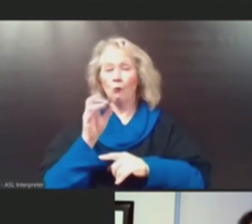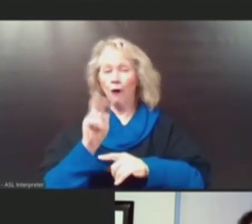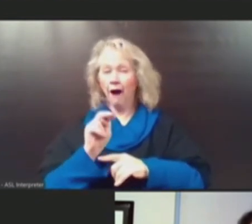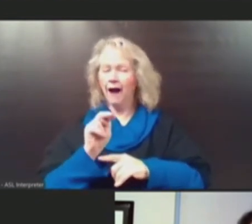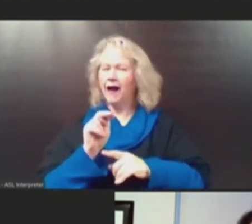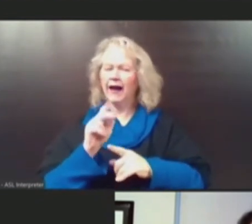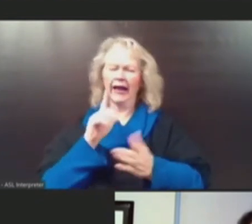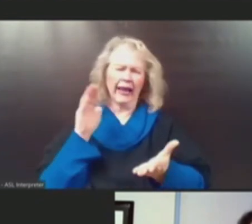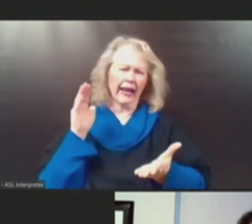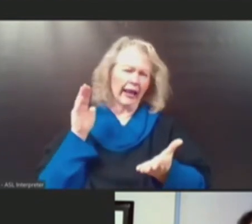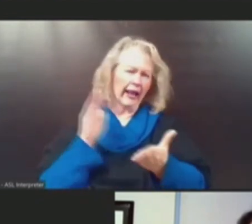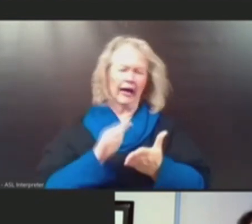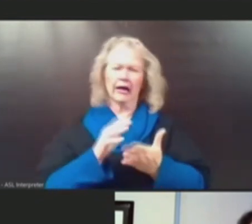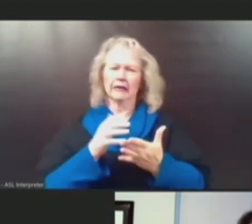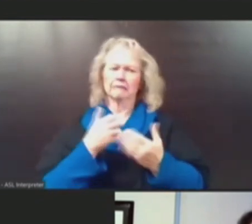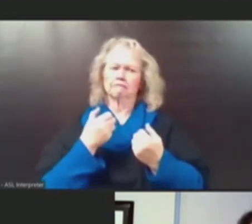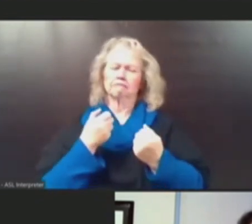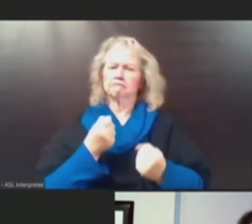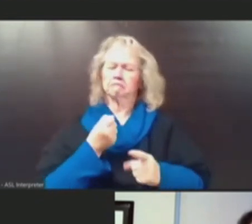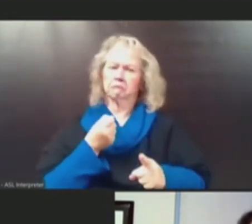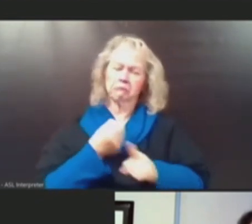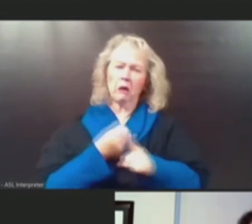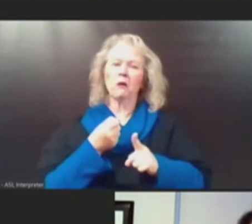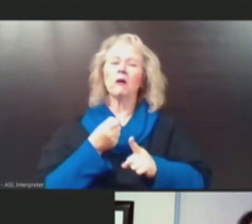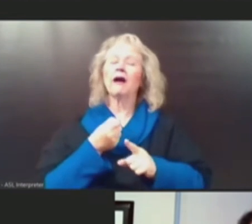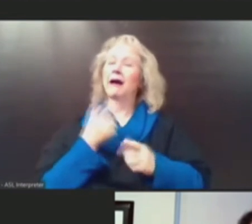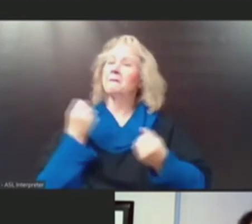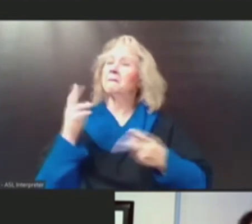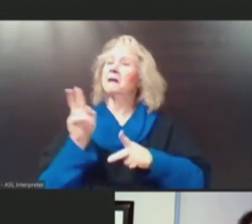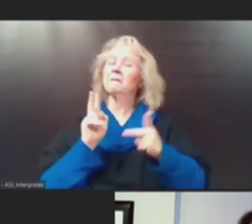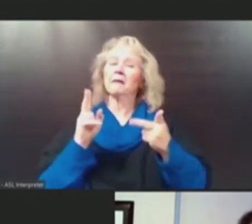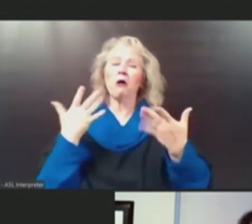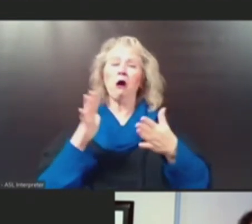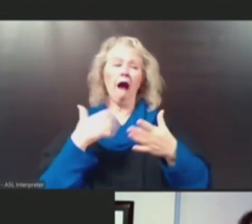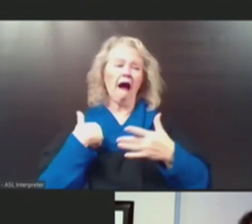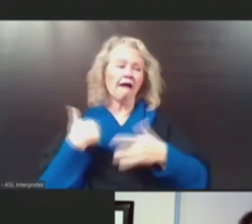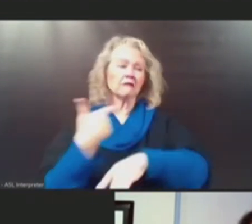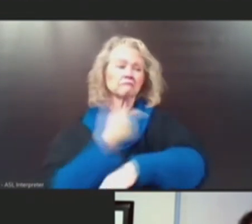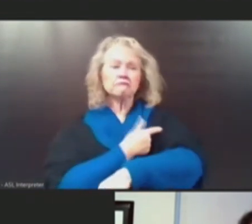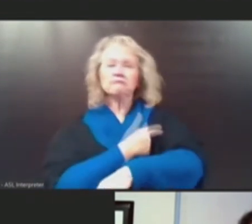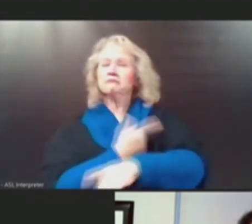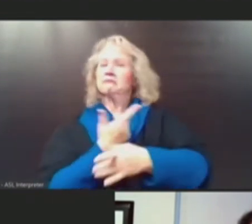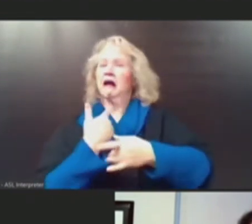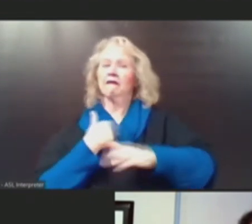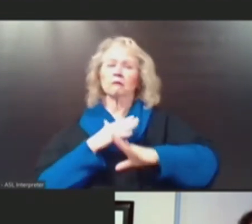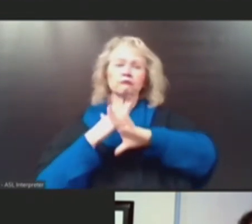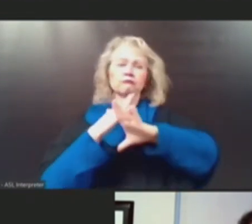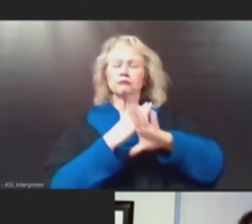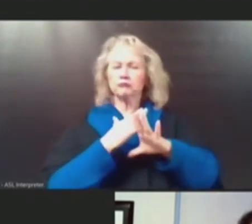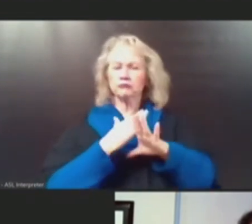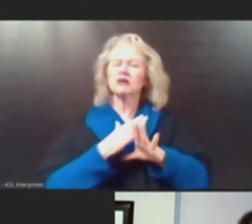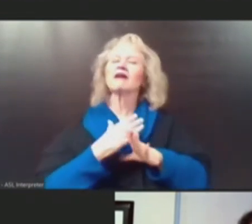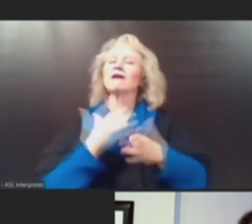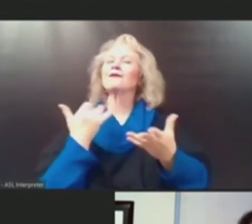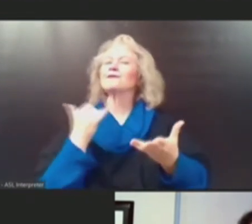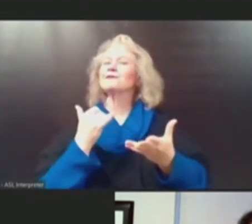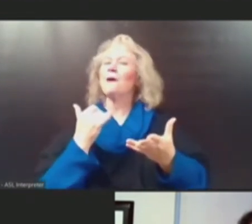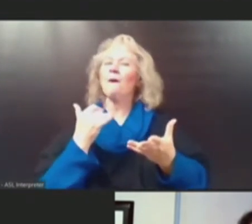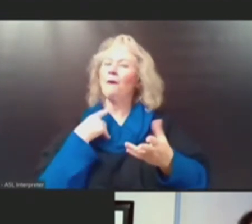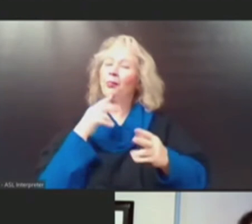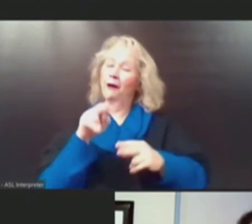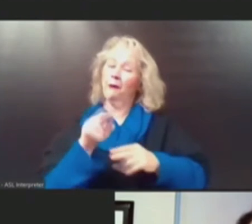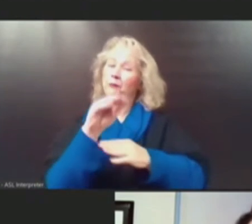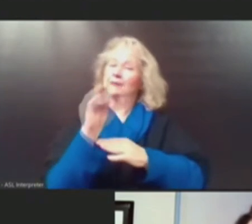virulent, you have many more people who have a certain immunity, I would have a, you know, probably an easier metric to hit. So